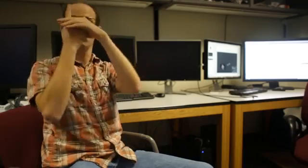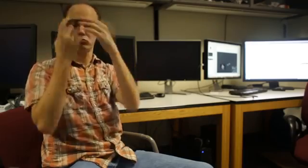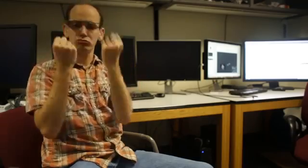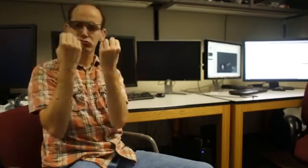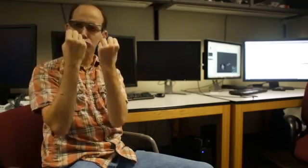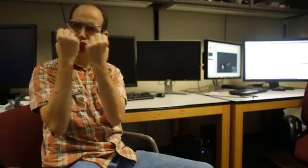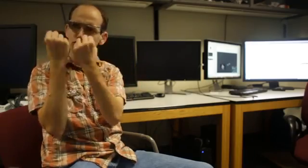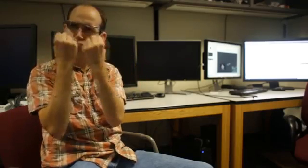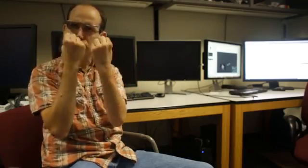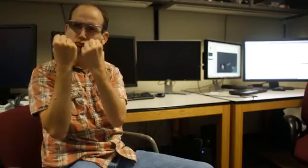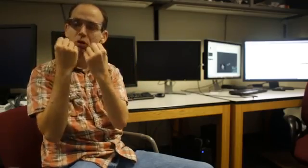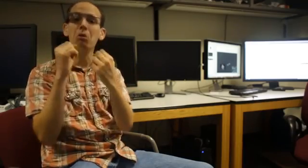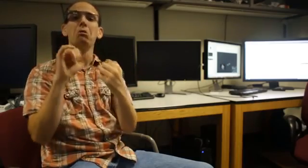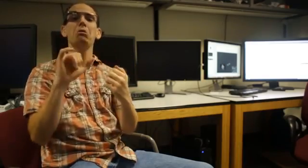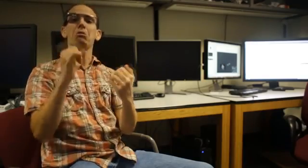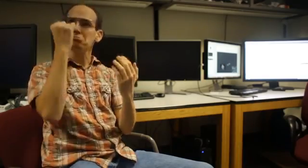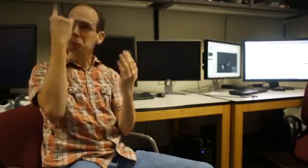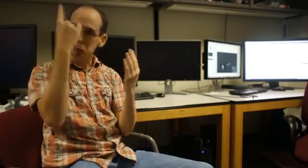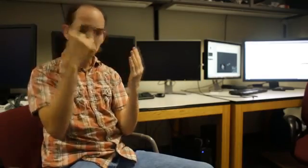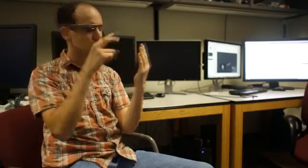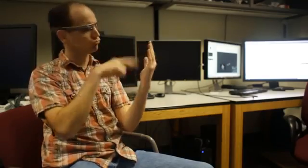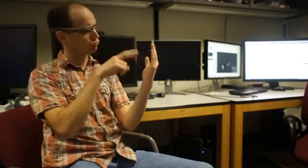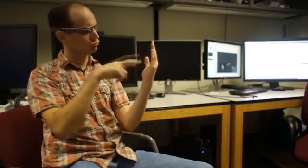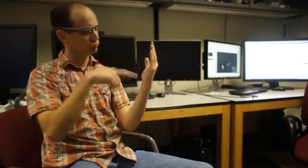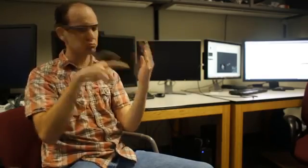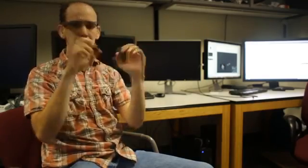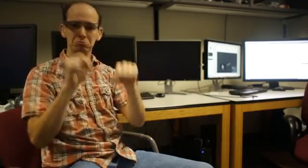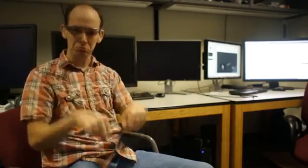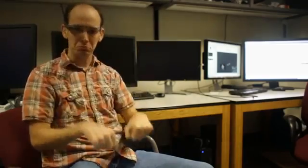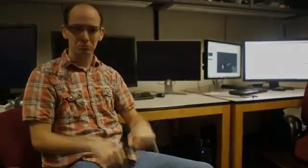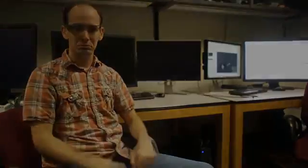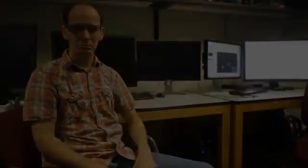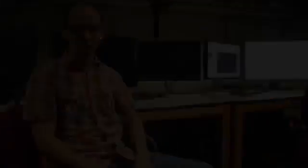the signer will appear in the glass and describe the definition of the word.